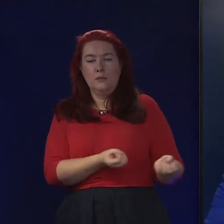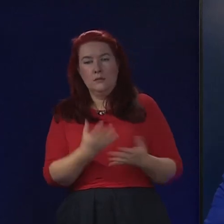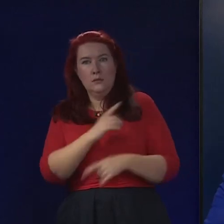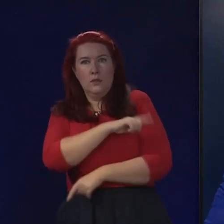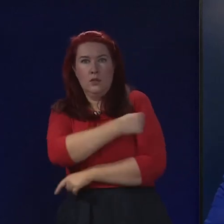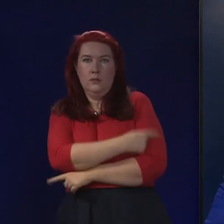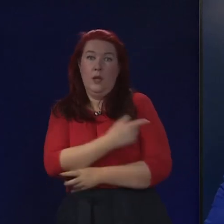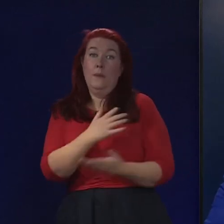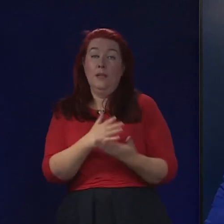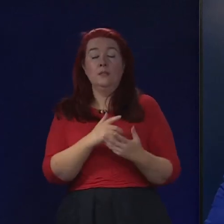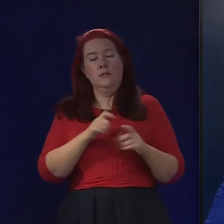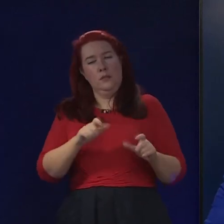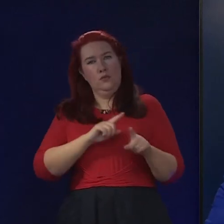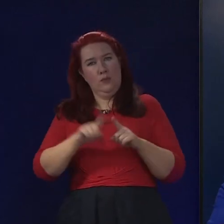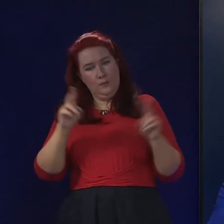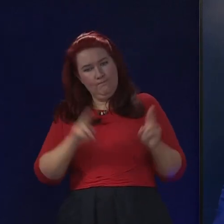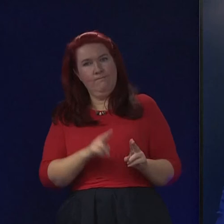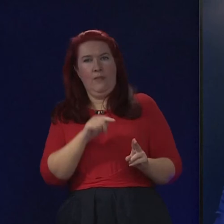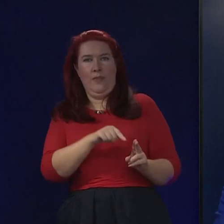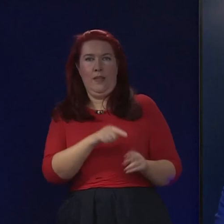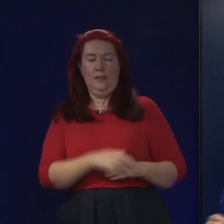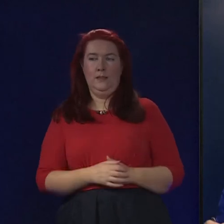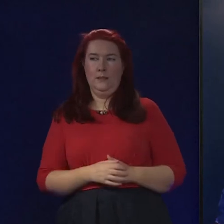been done to reduce that as well.